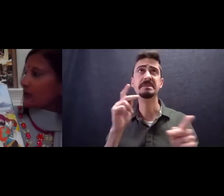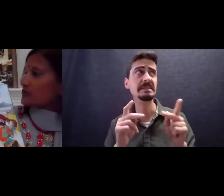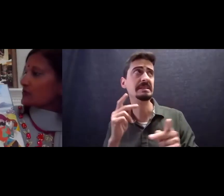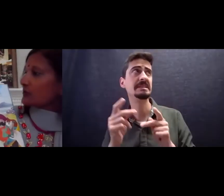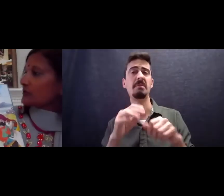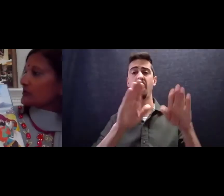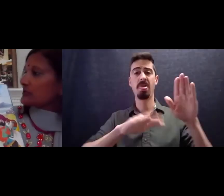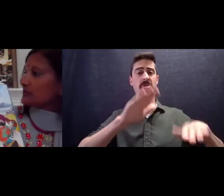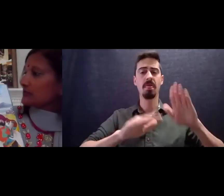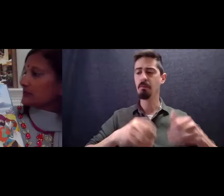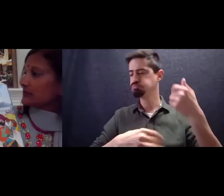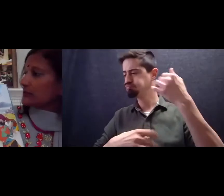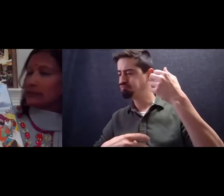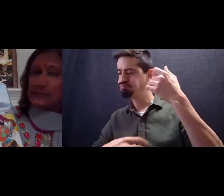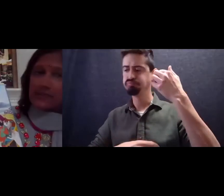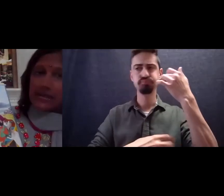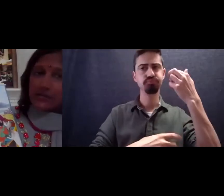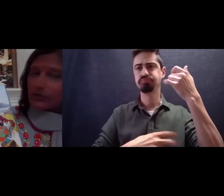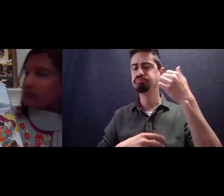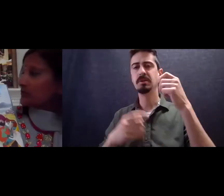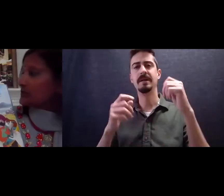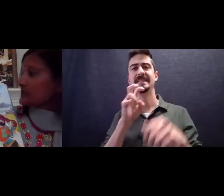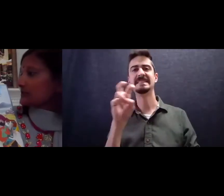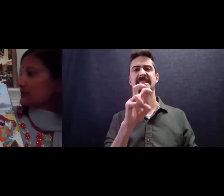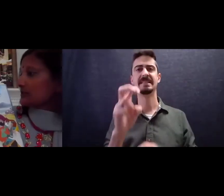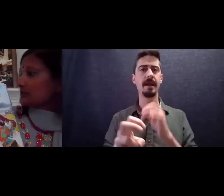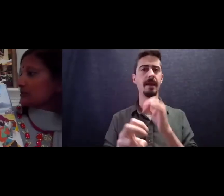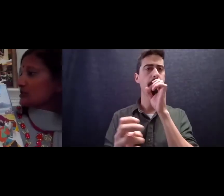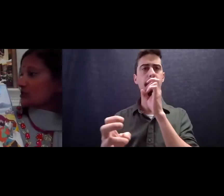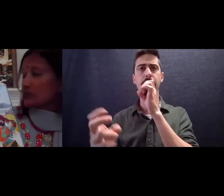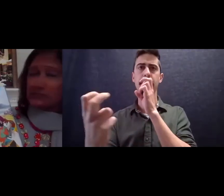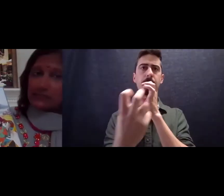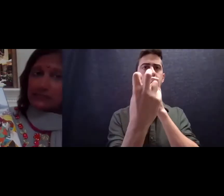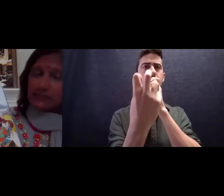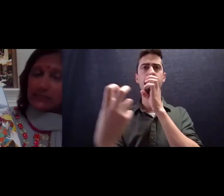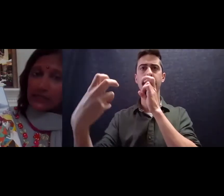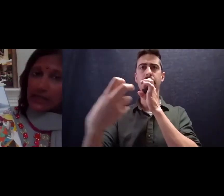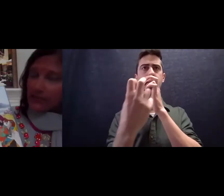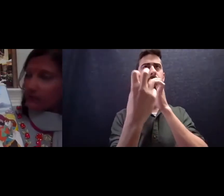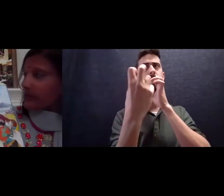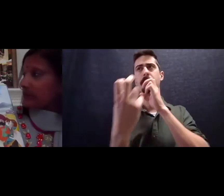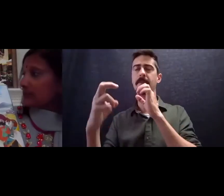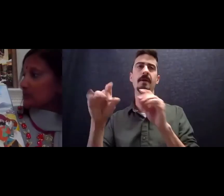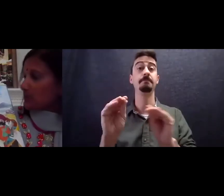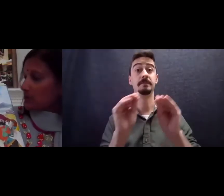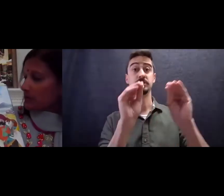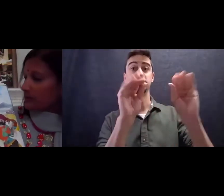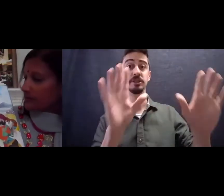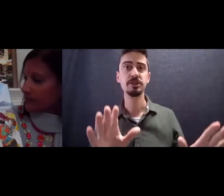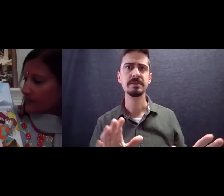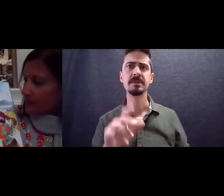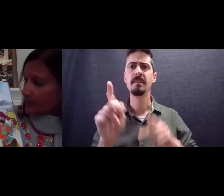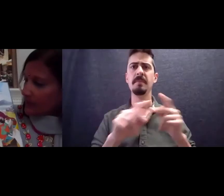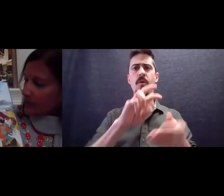sitar's drummers snake charmers magicians acrobats and more